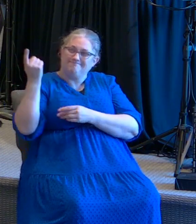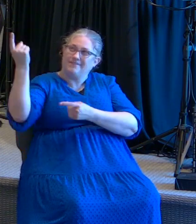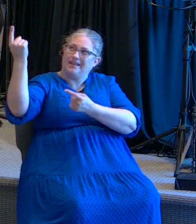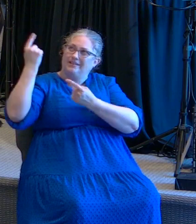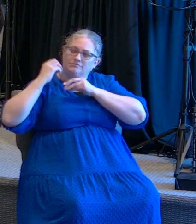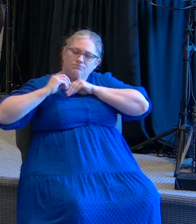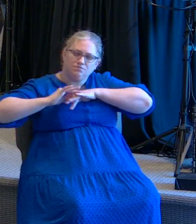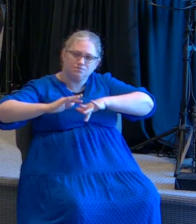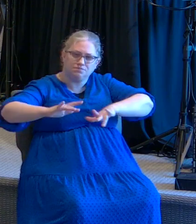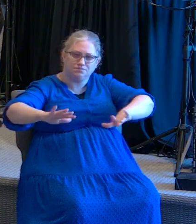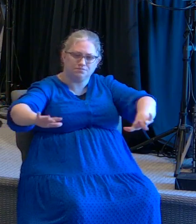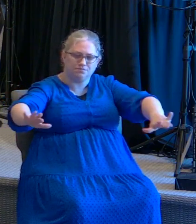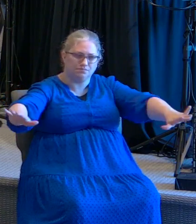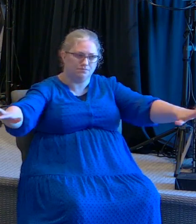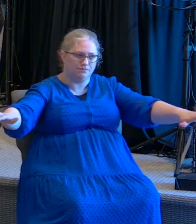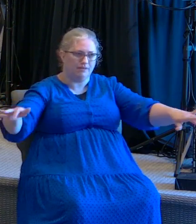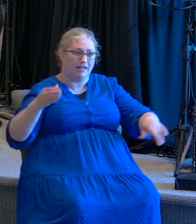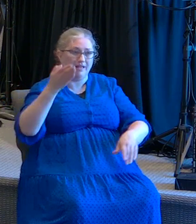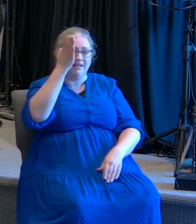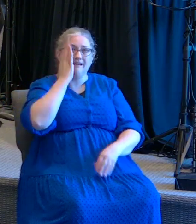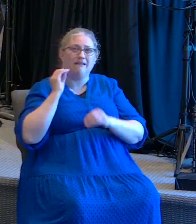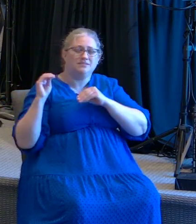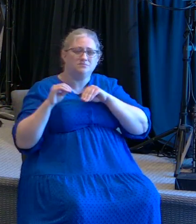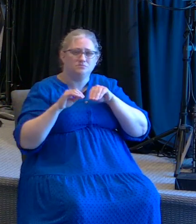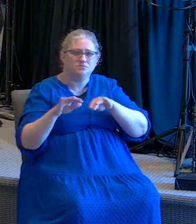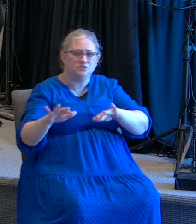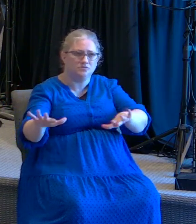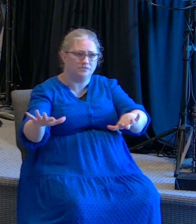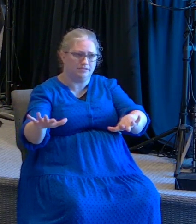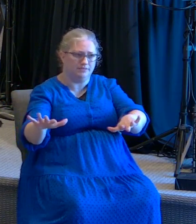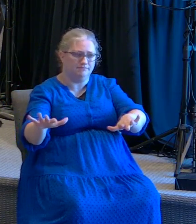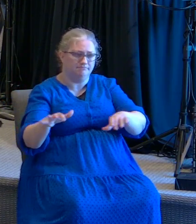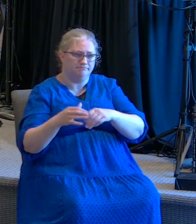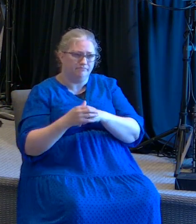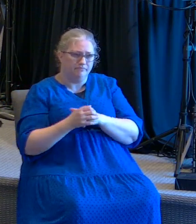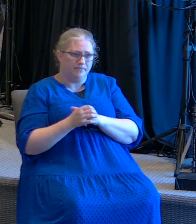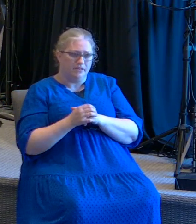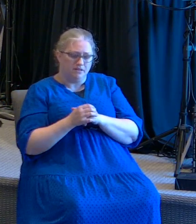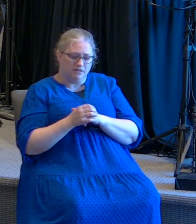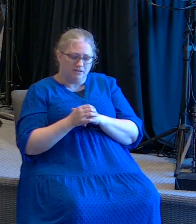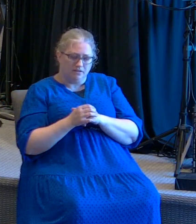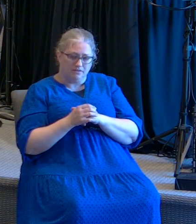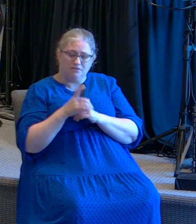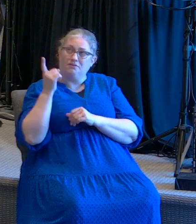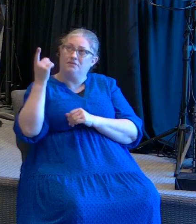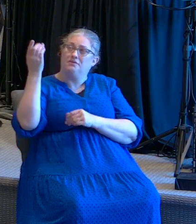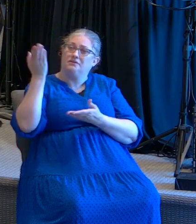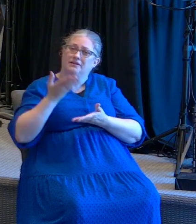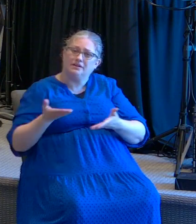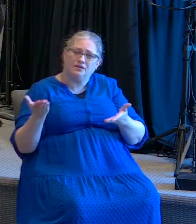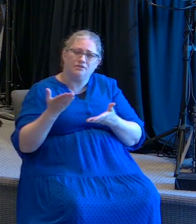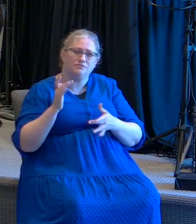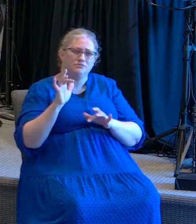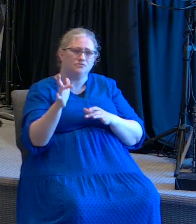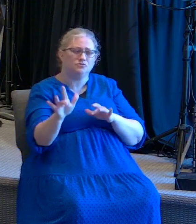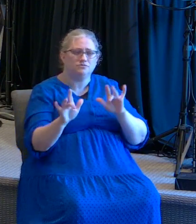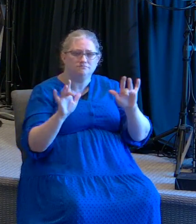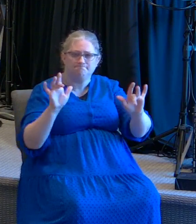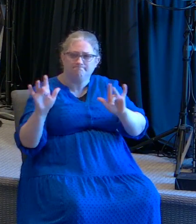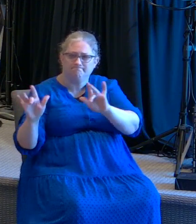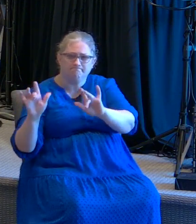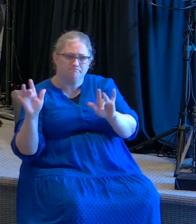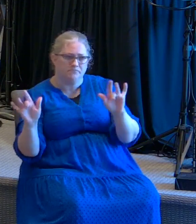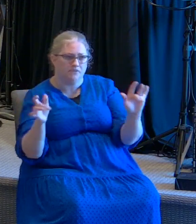God you started it during worship such a deep way and now you're here you're reaching for the souls of men and women